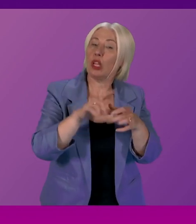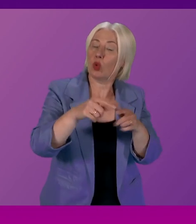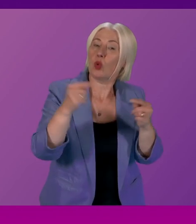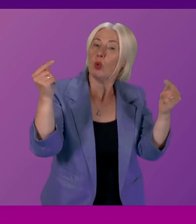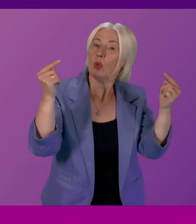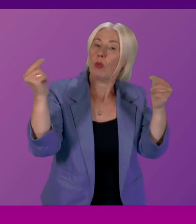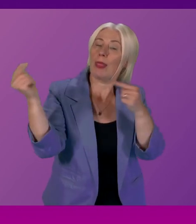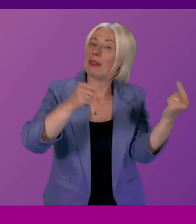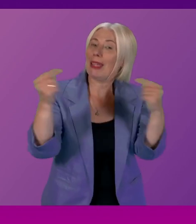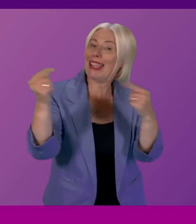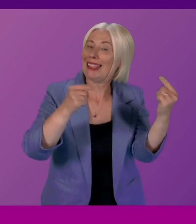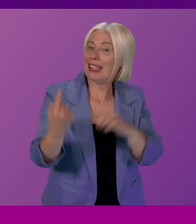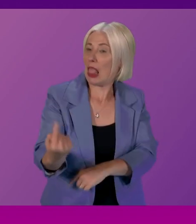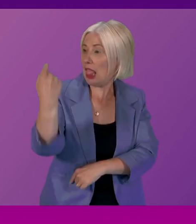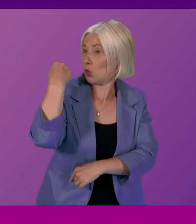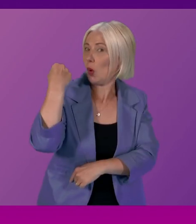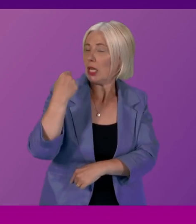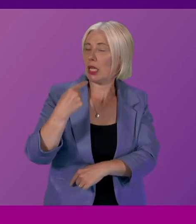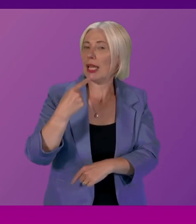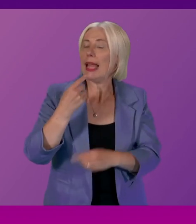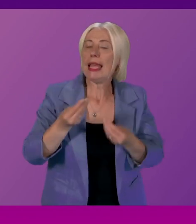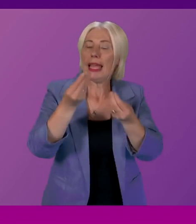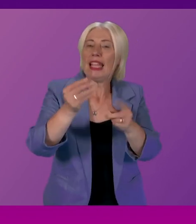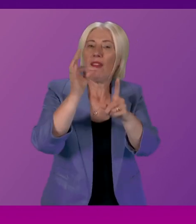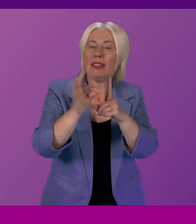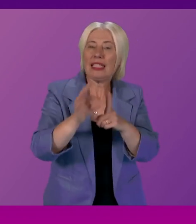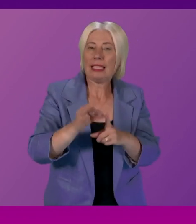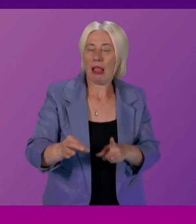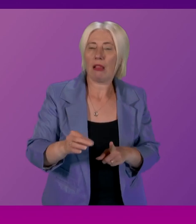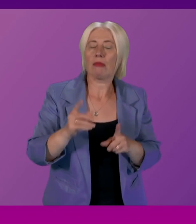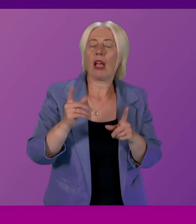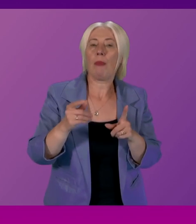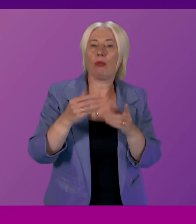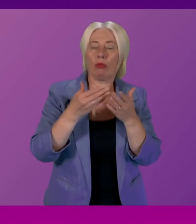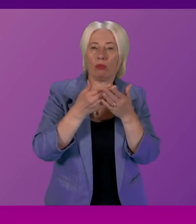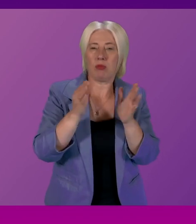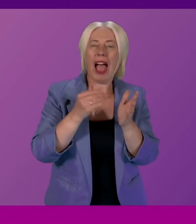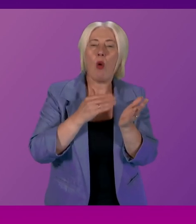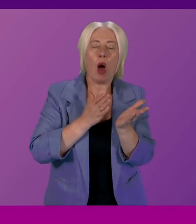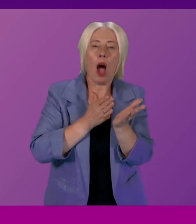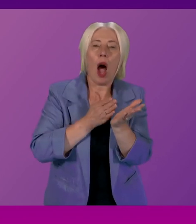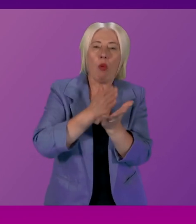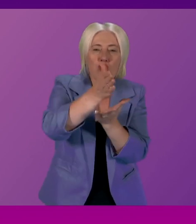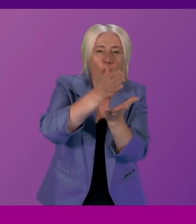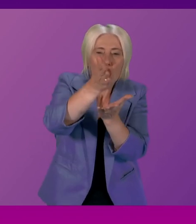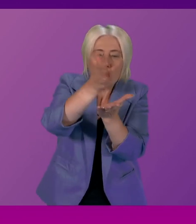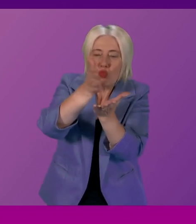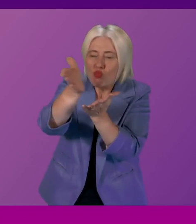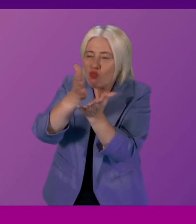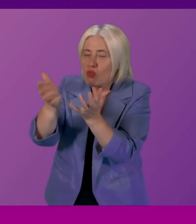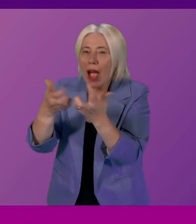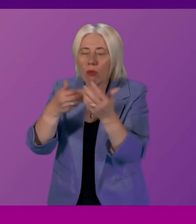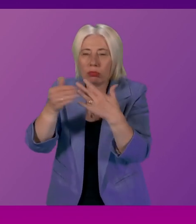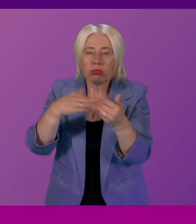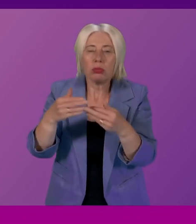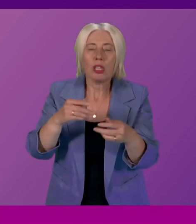last week gave detail of our multifaceted approach in relation to tackling child exploitation